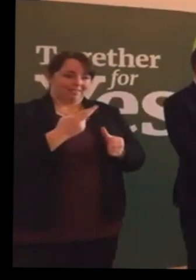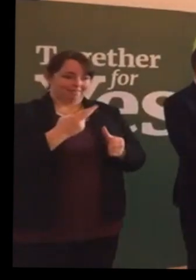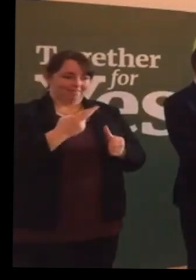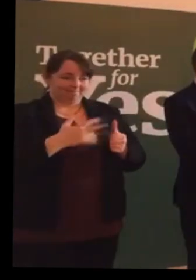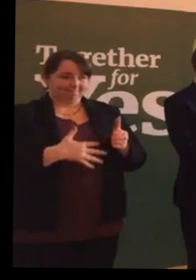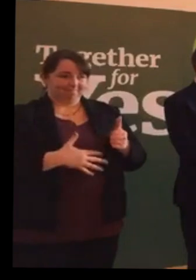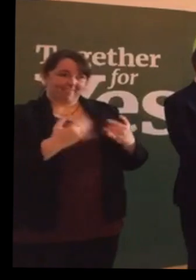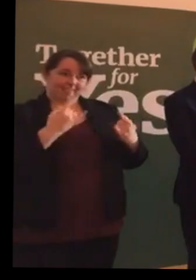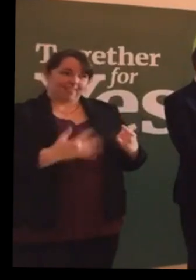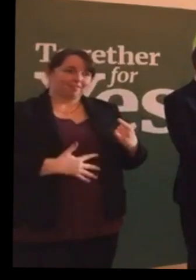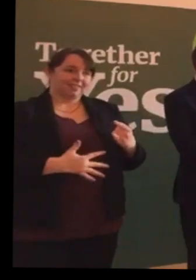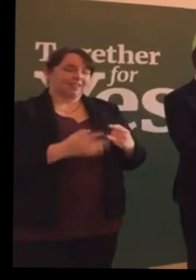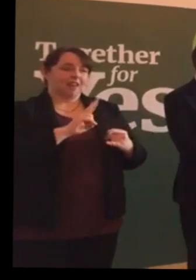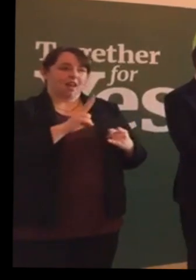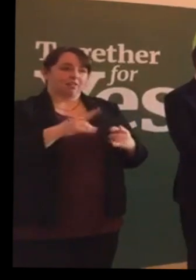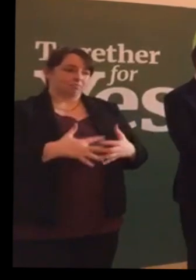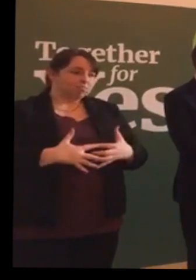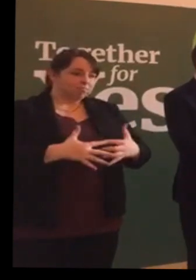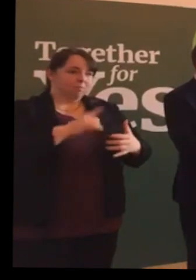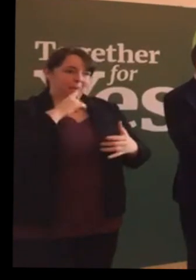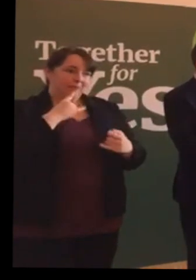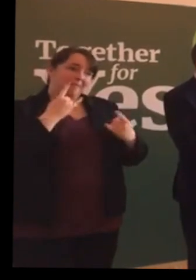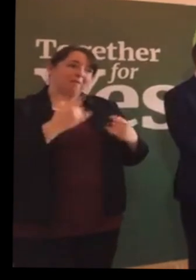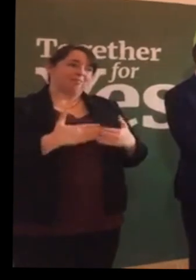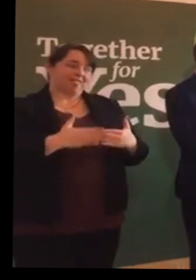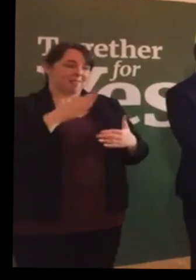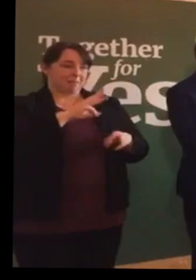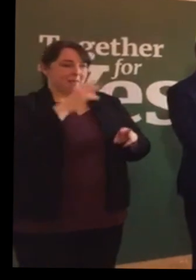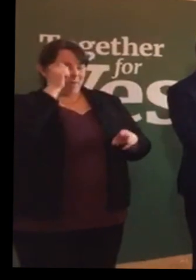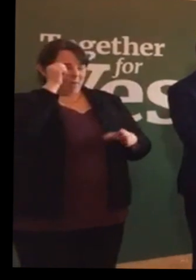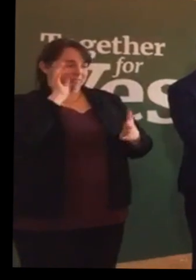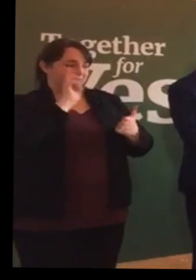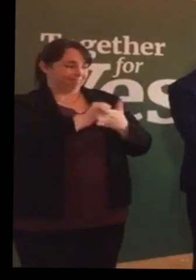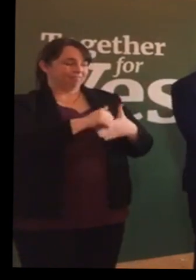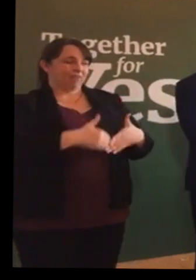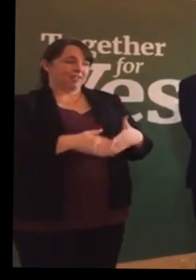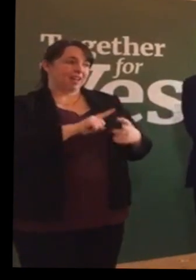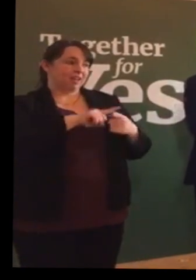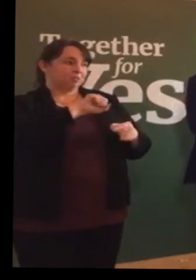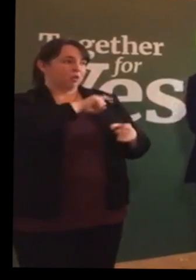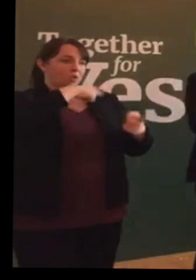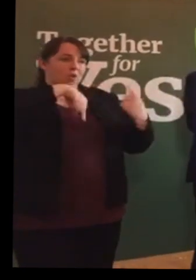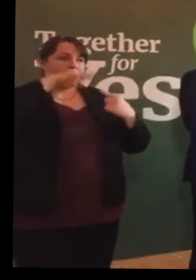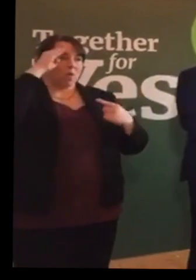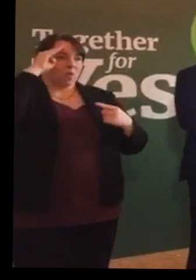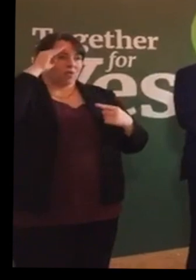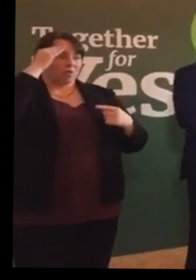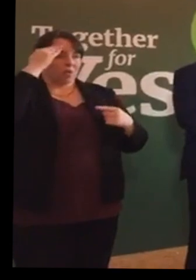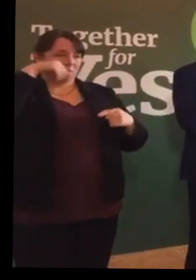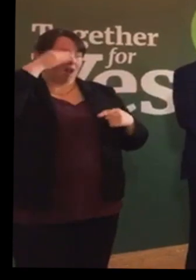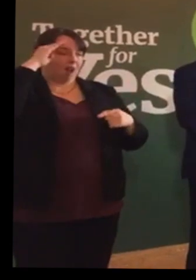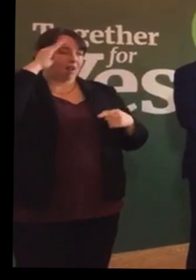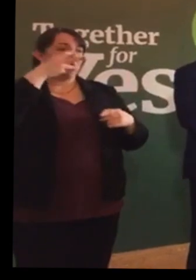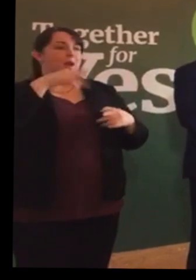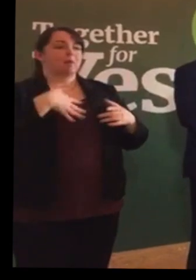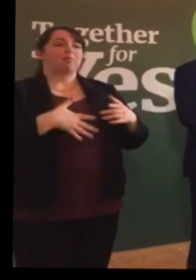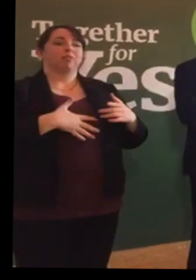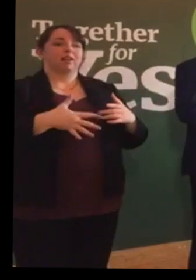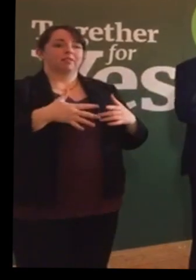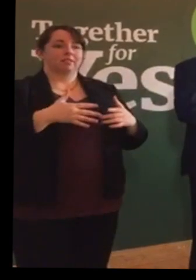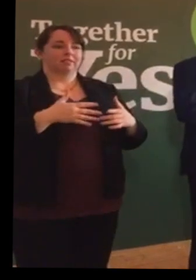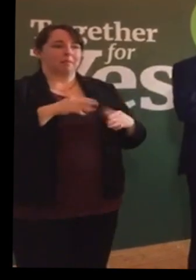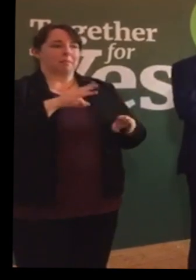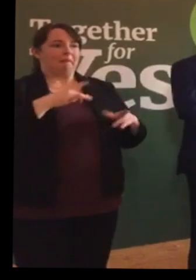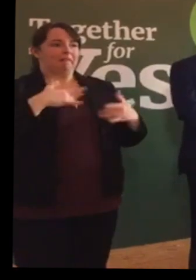you know obvious. And in Ireland, as anybody who has ever been pregnant will know, you're public property.